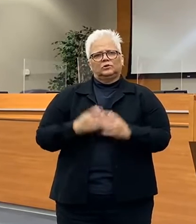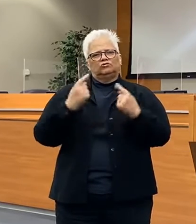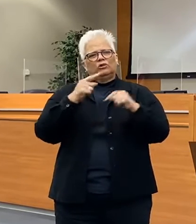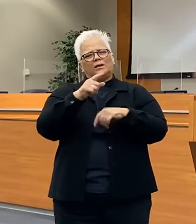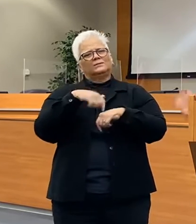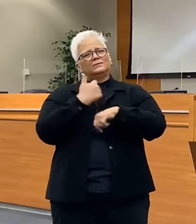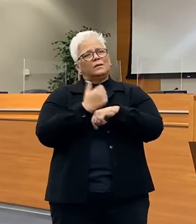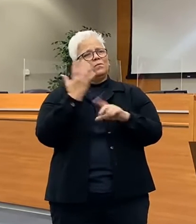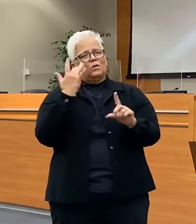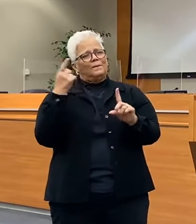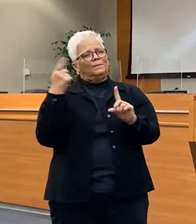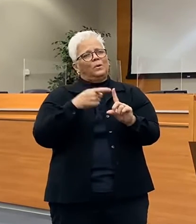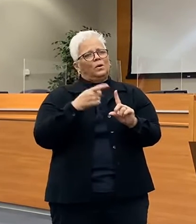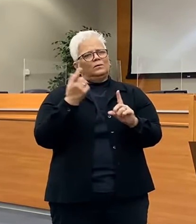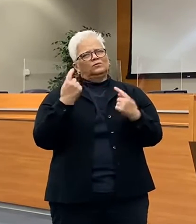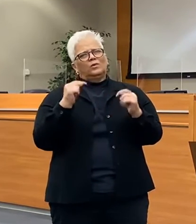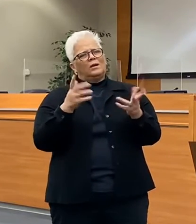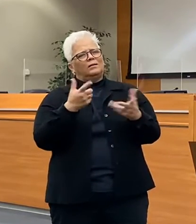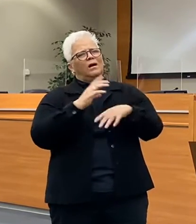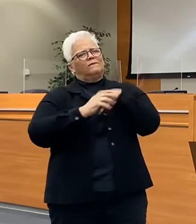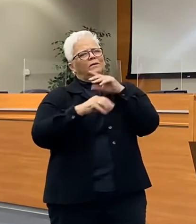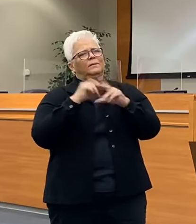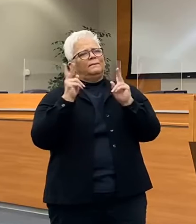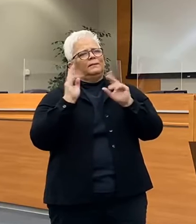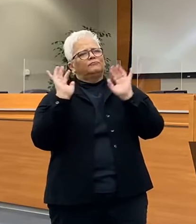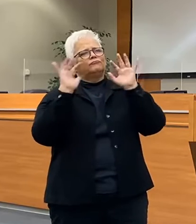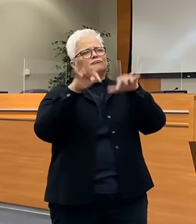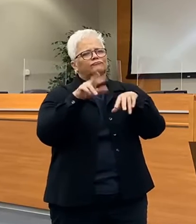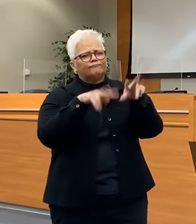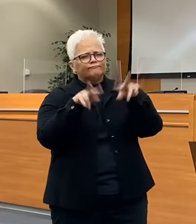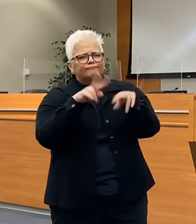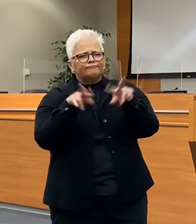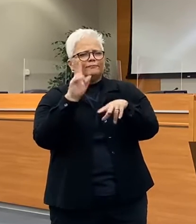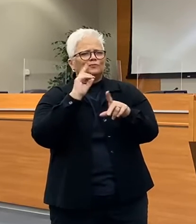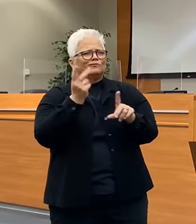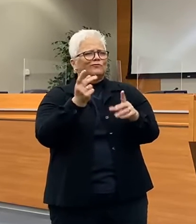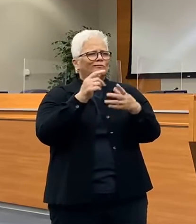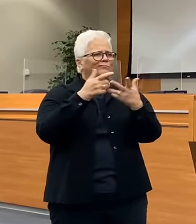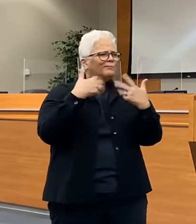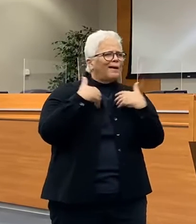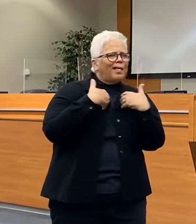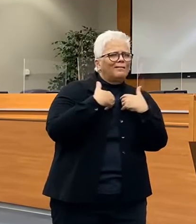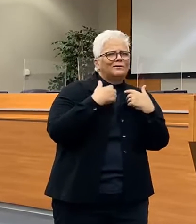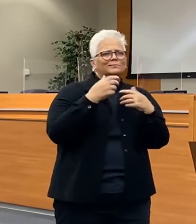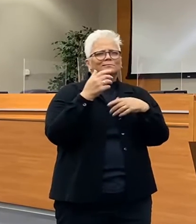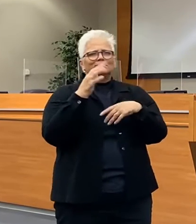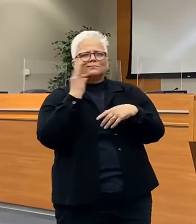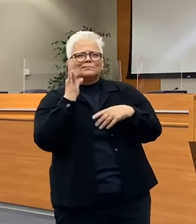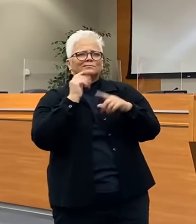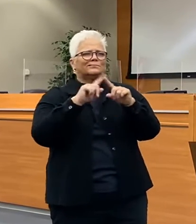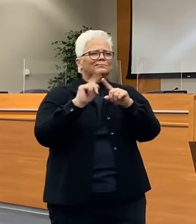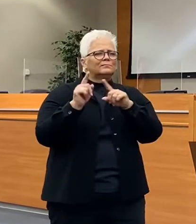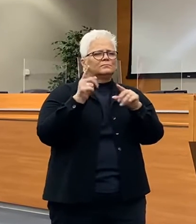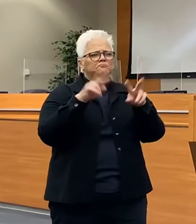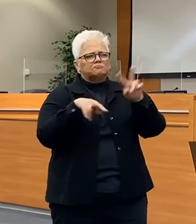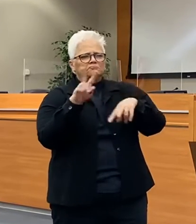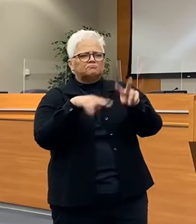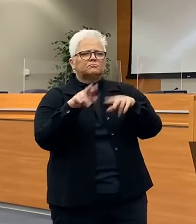As someone who's adopted pets from the shelter, can tell you it's not historically the most